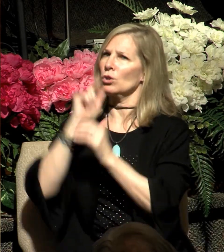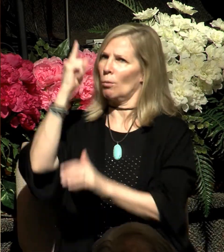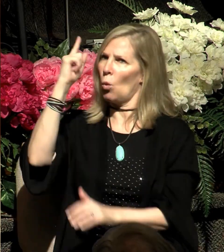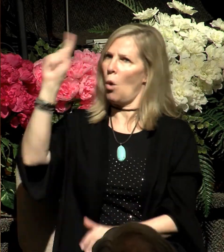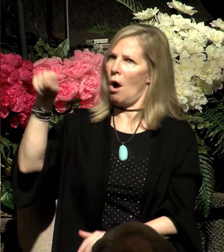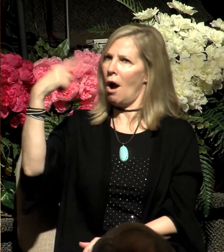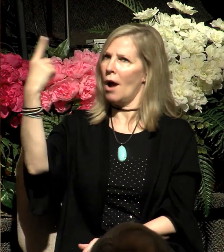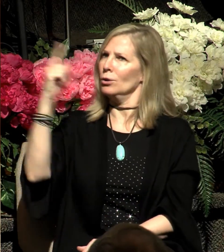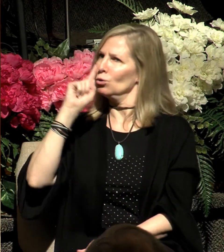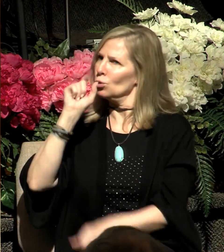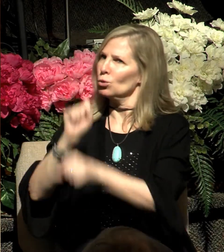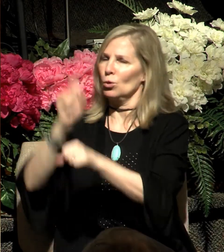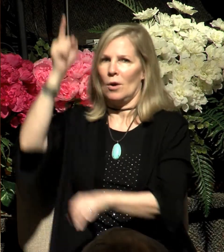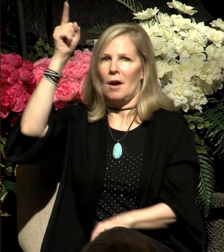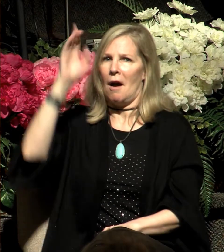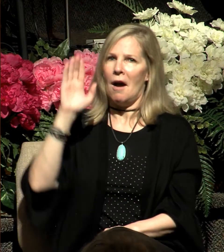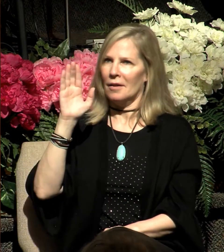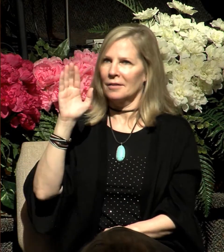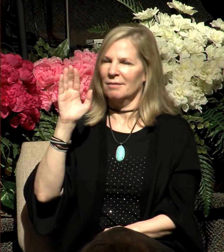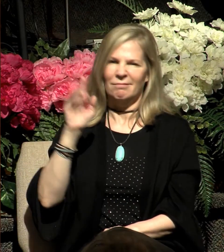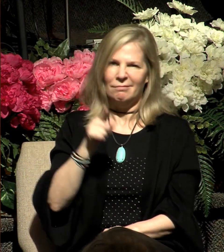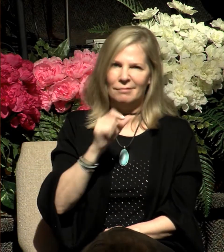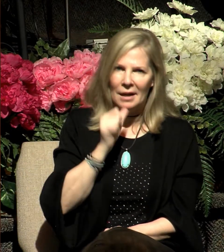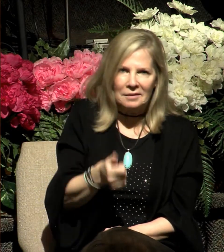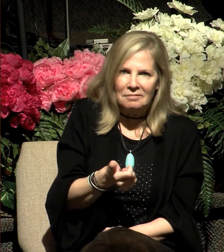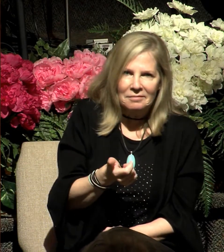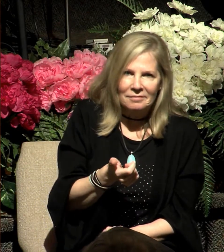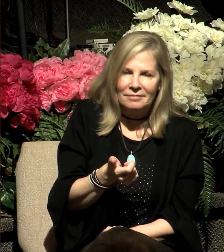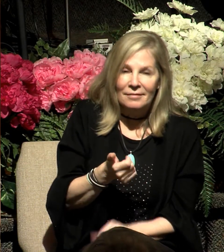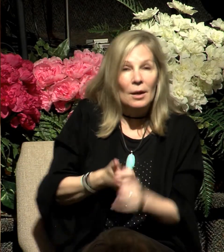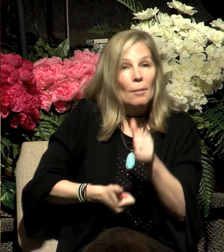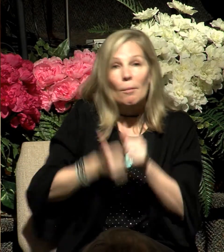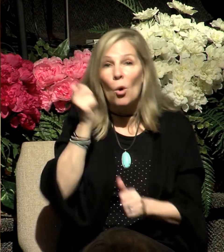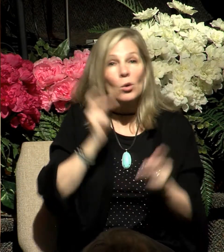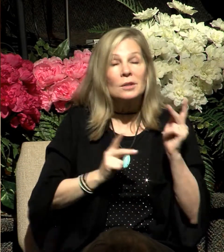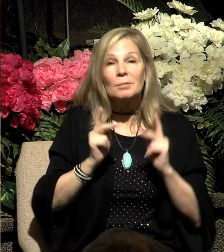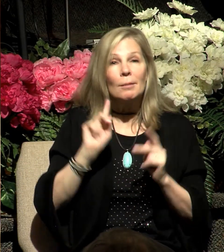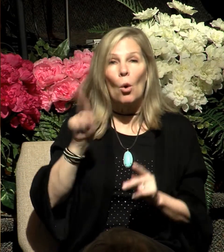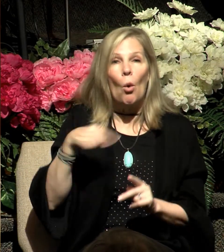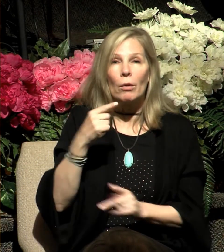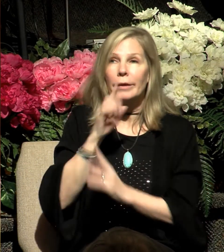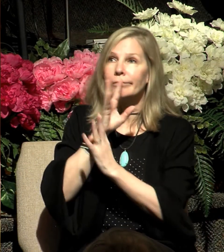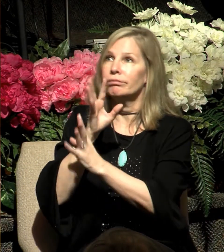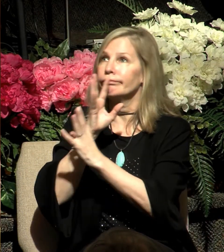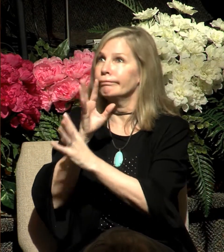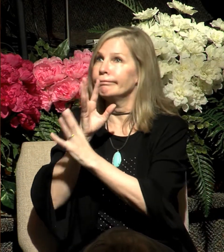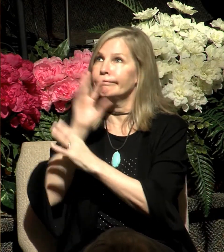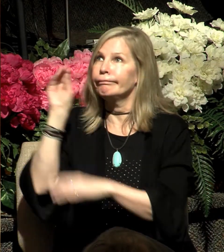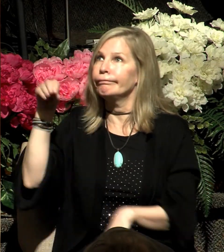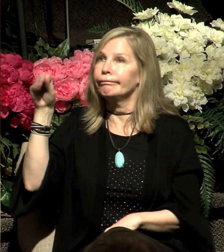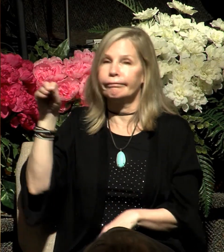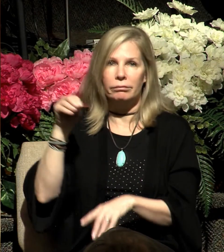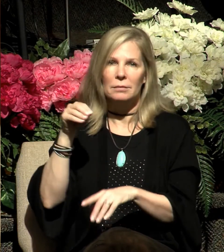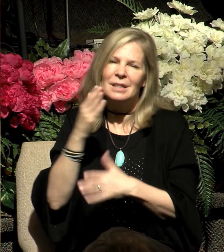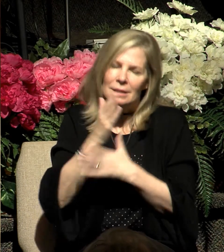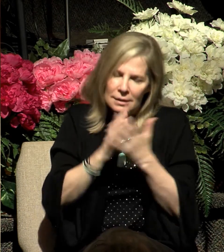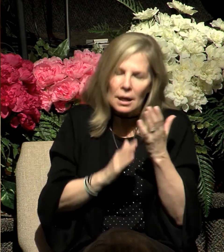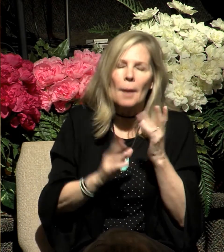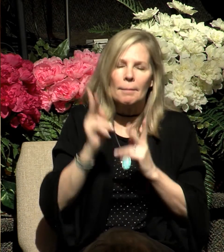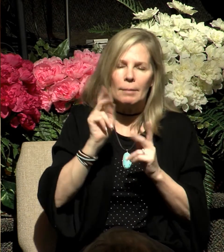Isaac and Jacob, they weren't. Most of the people were only giving lip service to God. Yes, there were some godly people. The majority were